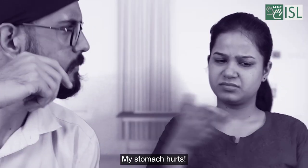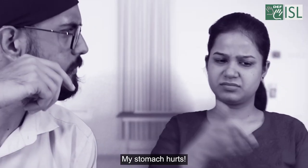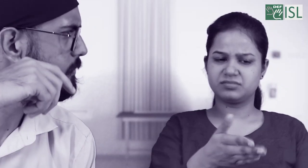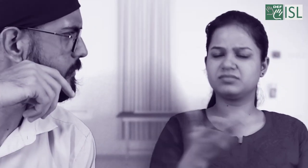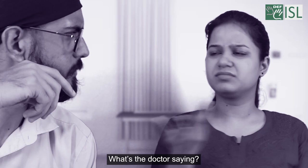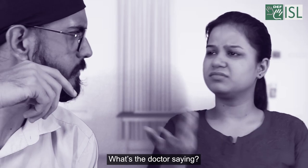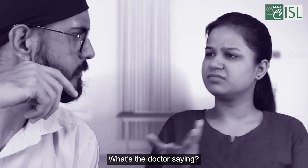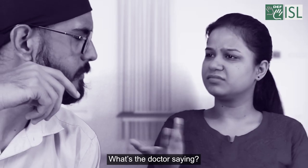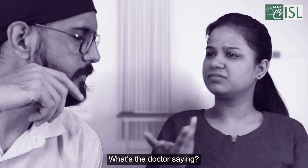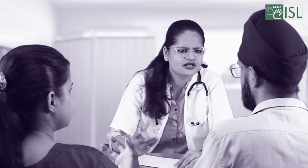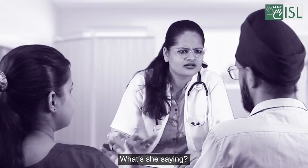What's the doctor saying?